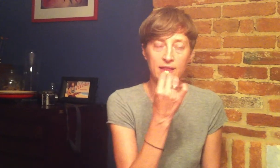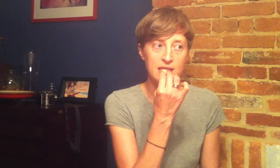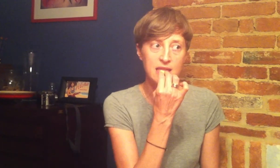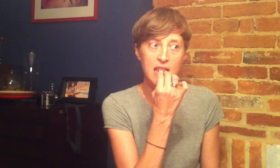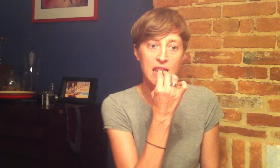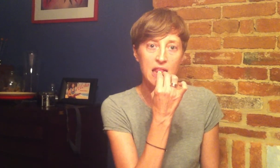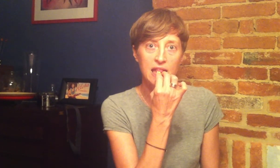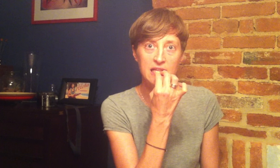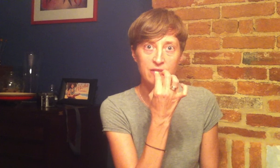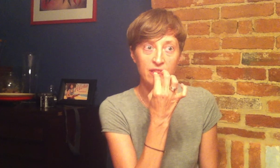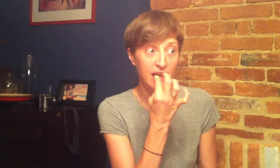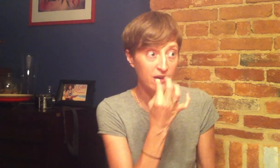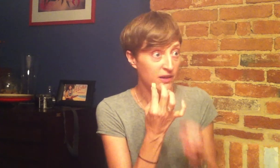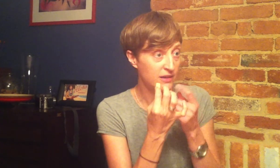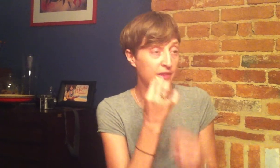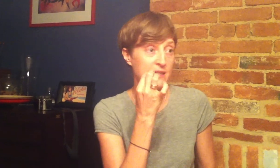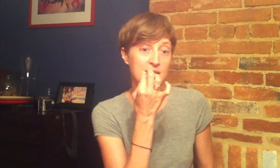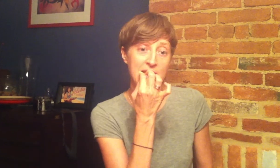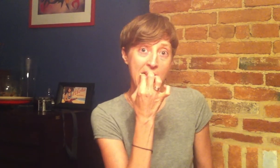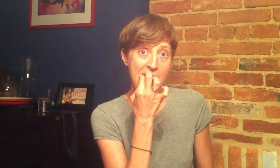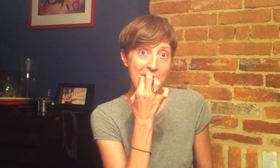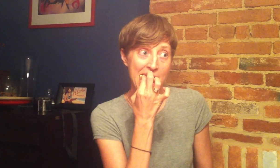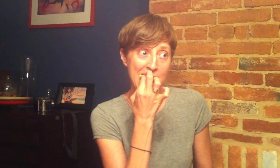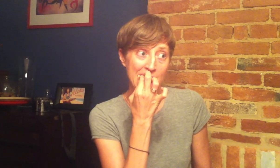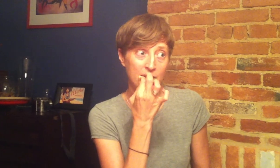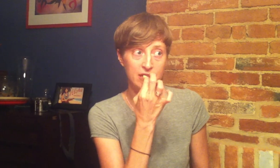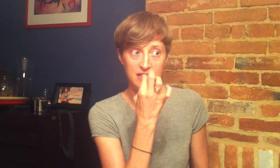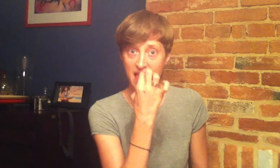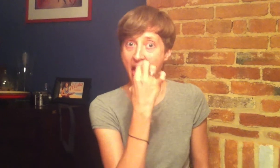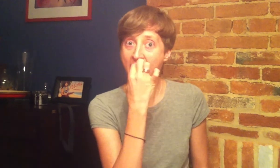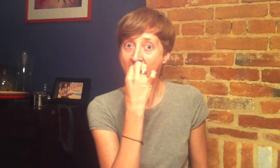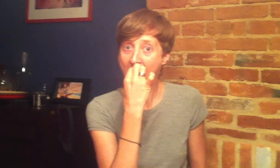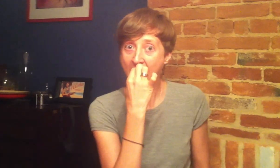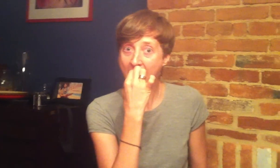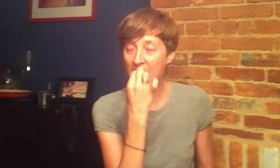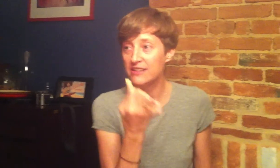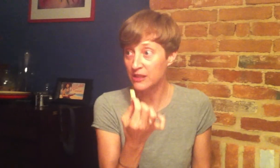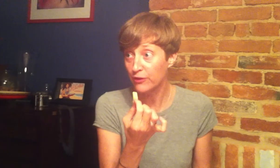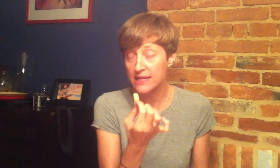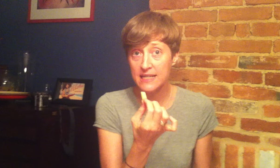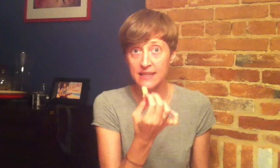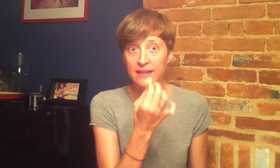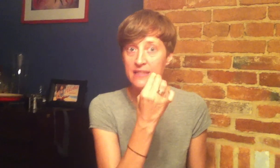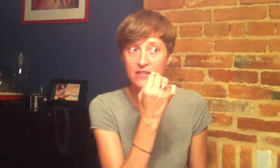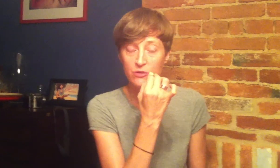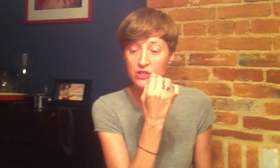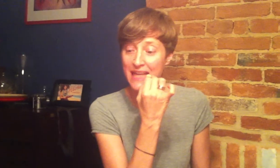like this, it tastes different there, then it does here, then it does, it has a different taste. And it does, you can just,